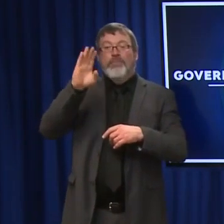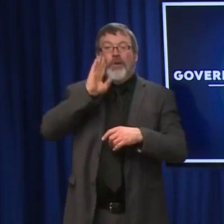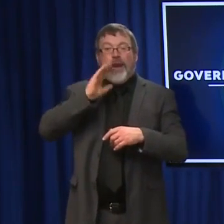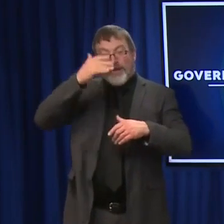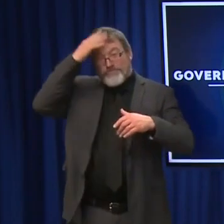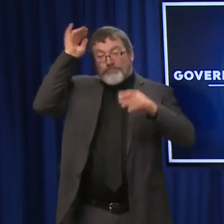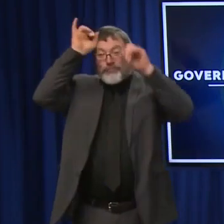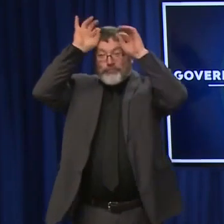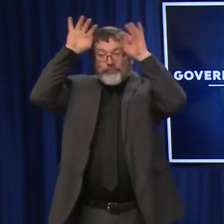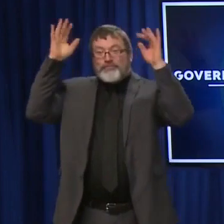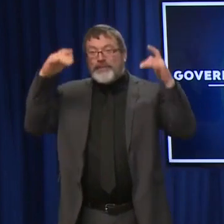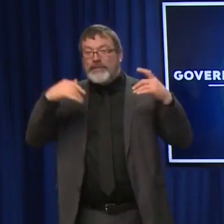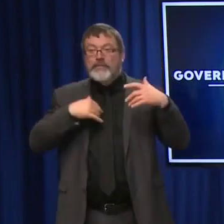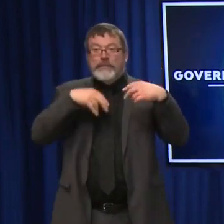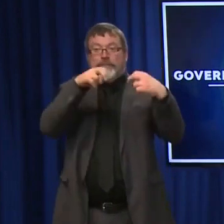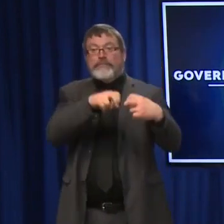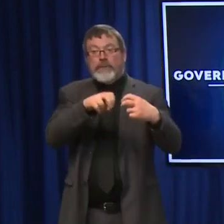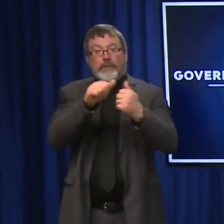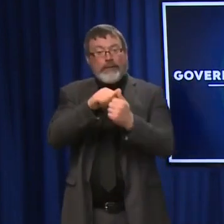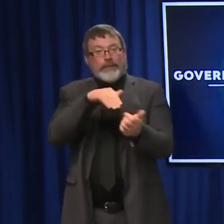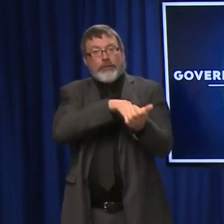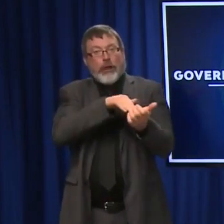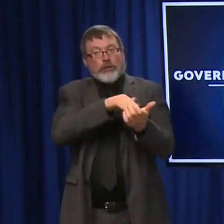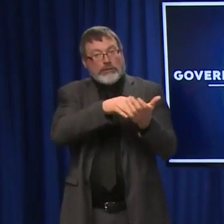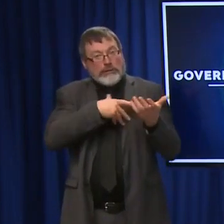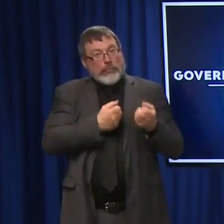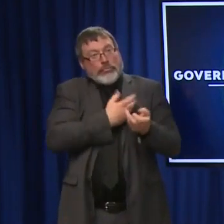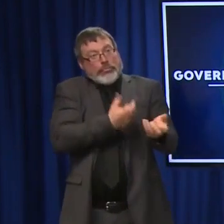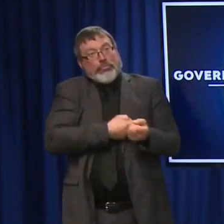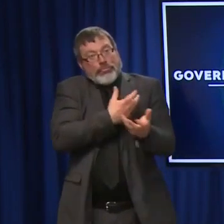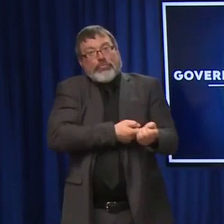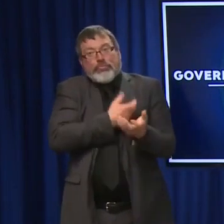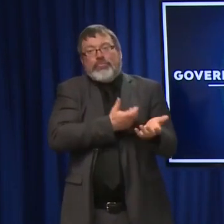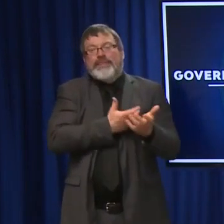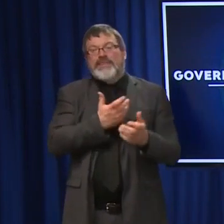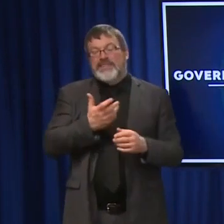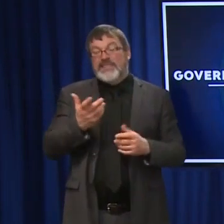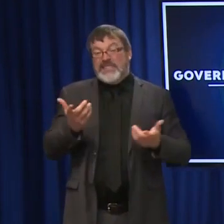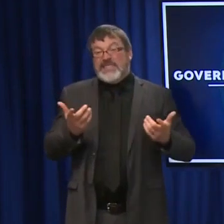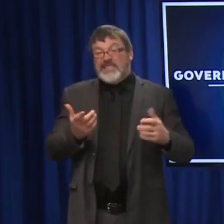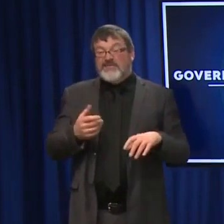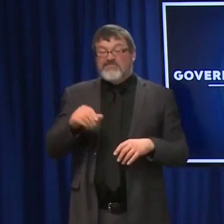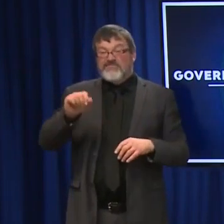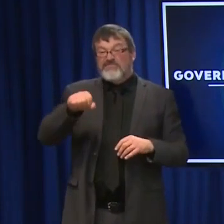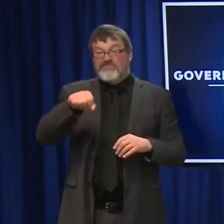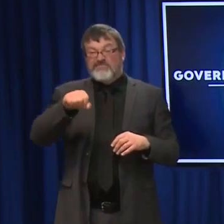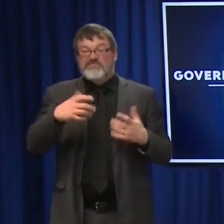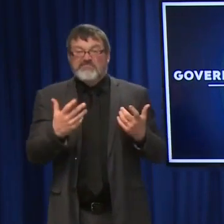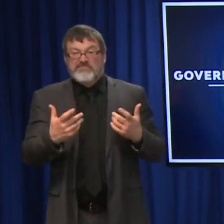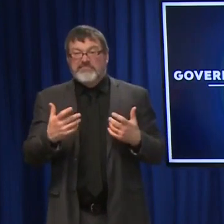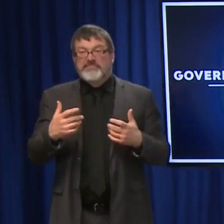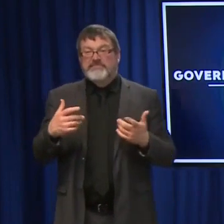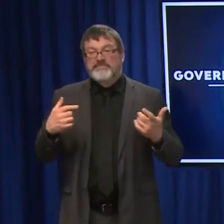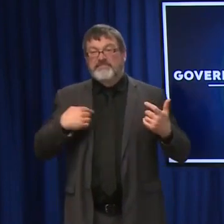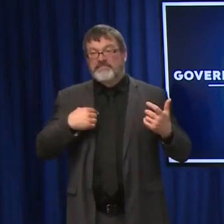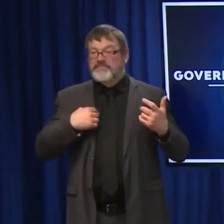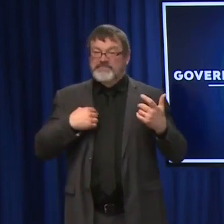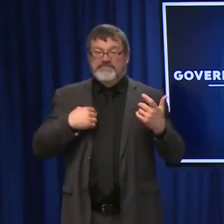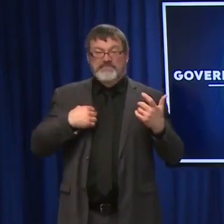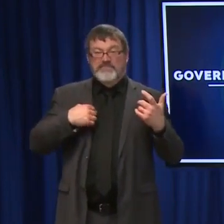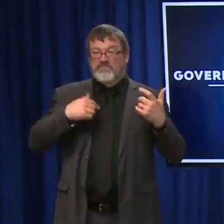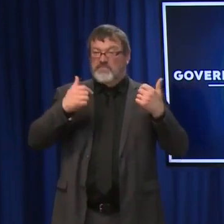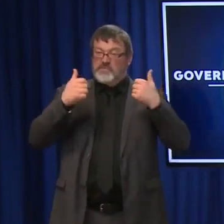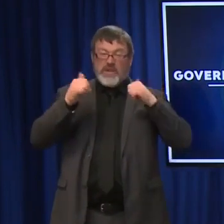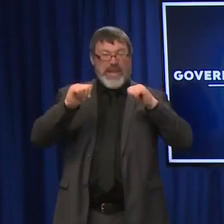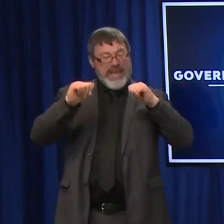stuff. A little bit of everything, to be honest. We try to focus on the holidays and the gratitude, and people know that I try to stay on the positive side of